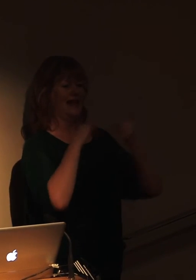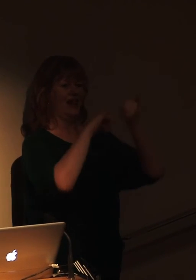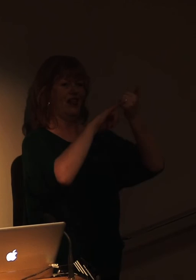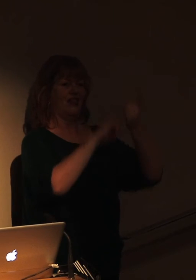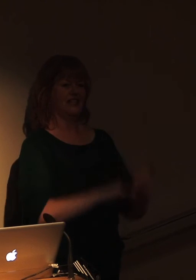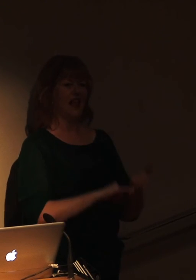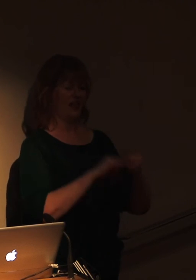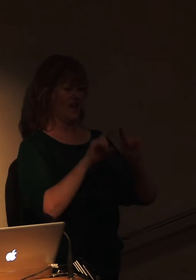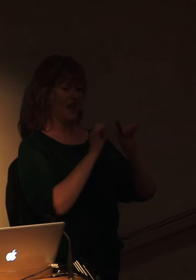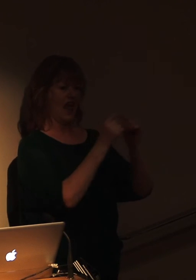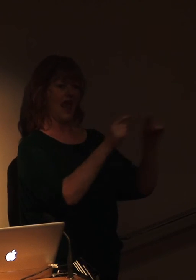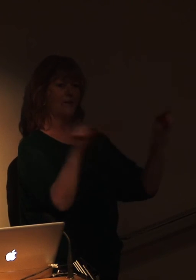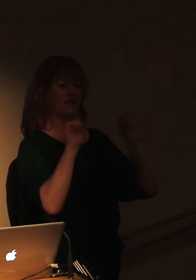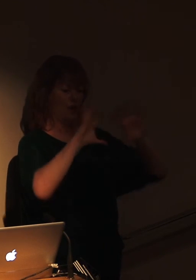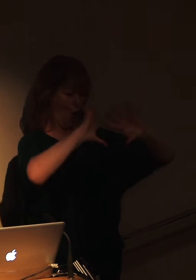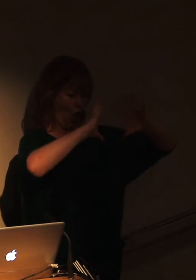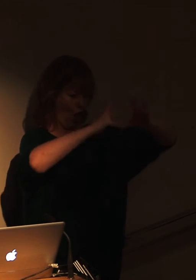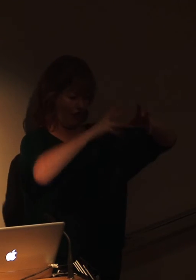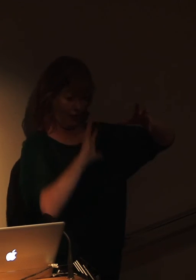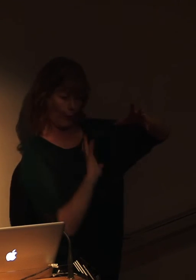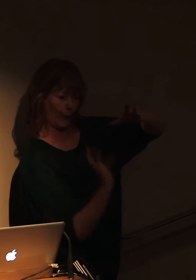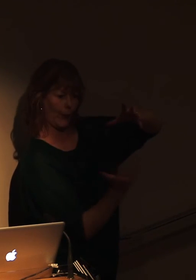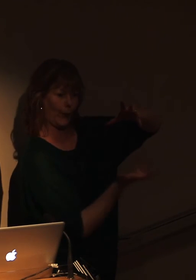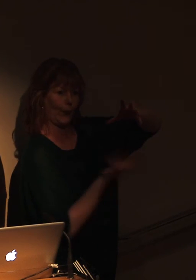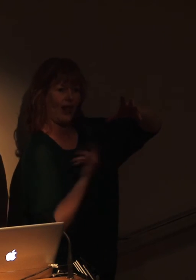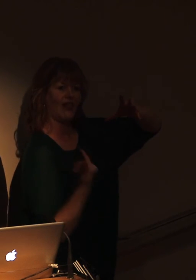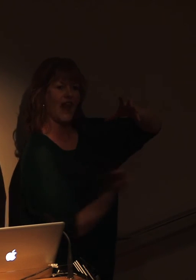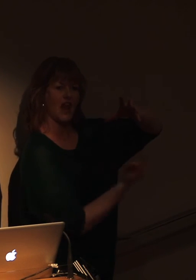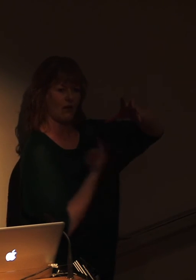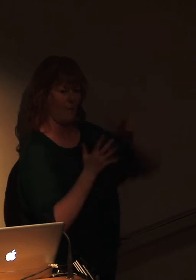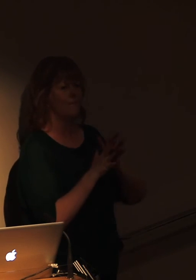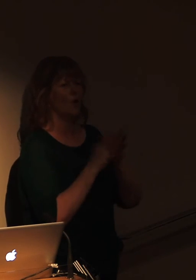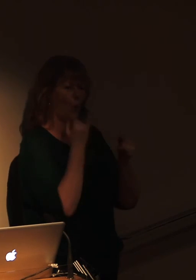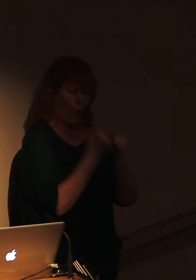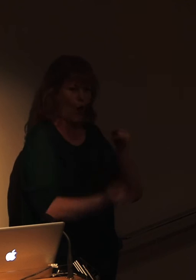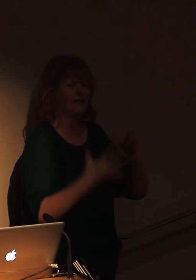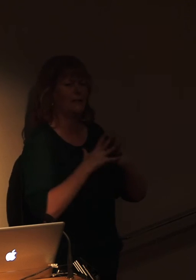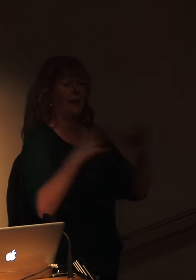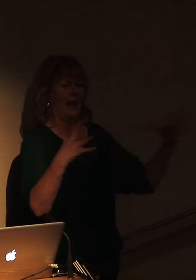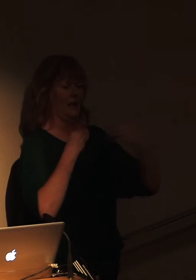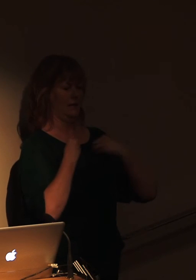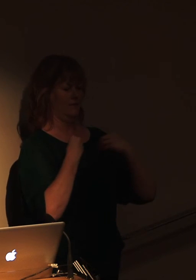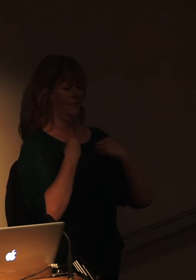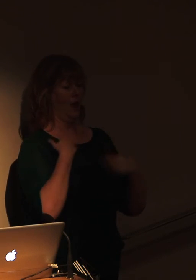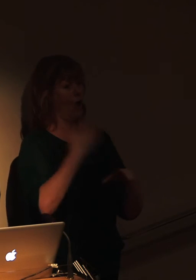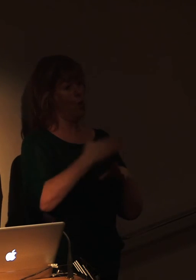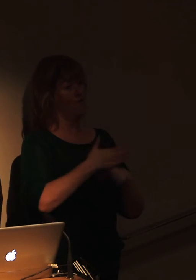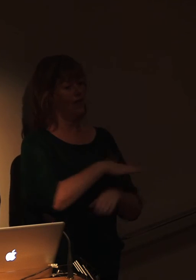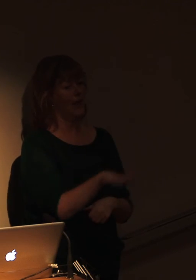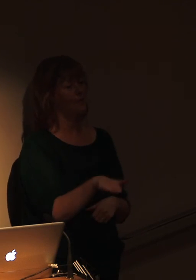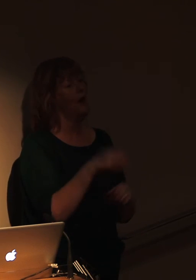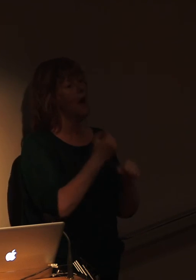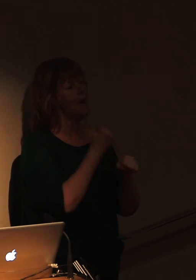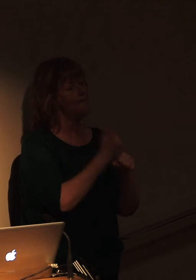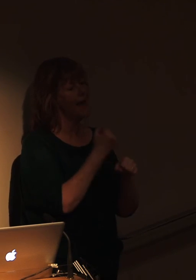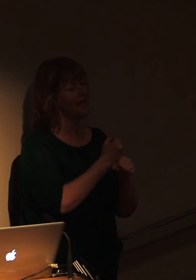And at the absolute cutting edge. So it was a real honour for me to get that opportunity and go and work with them. Now I made documentaries for Discovery Channel and